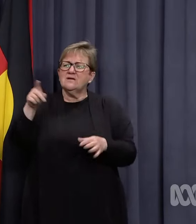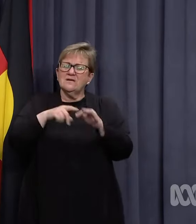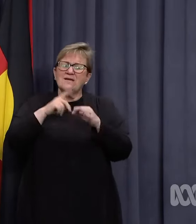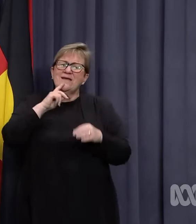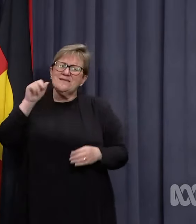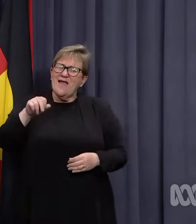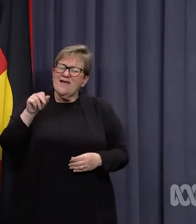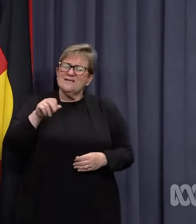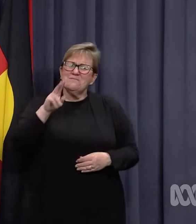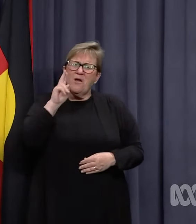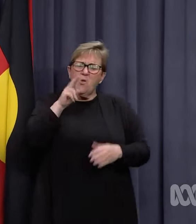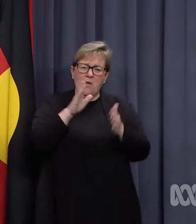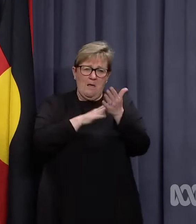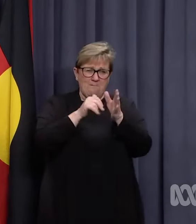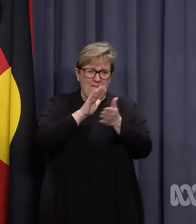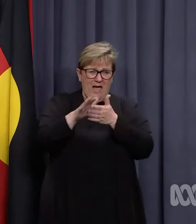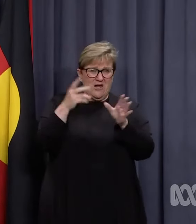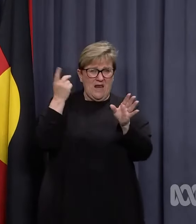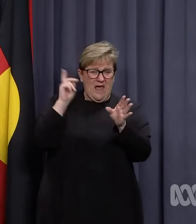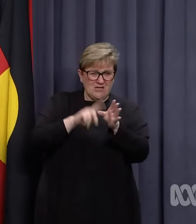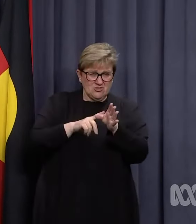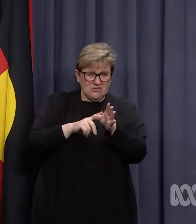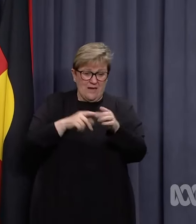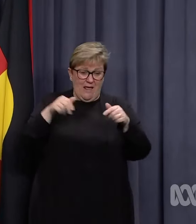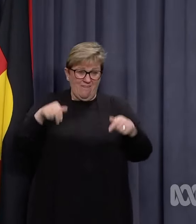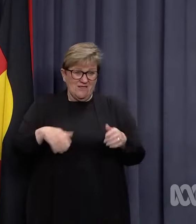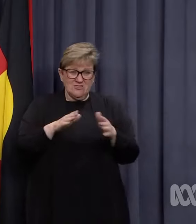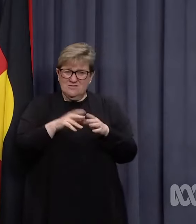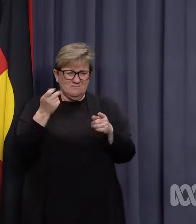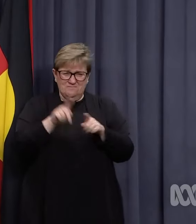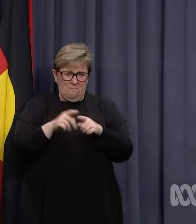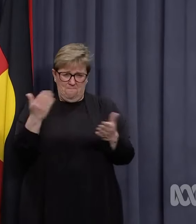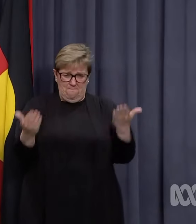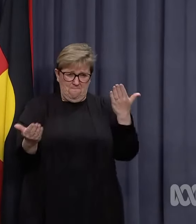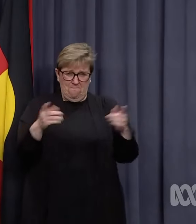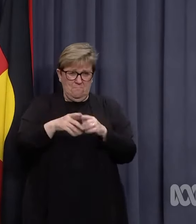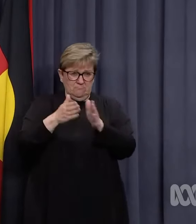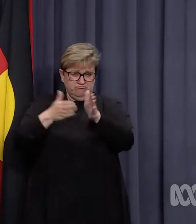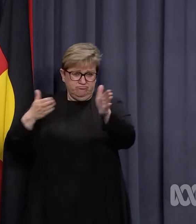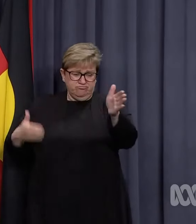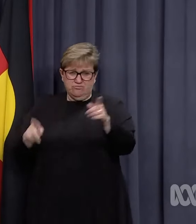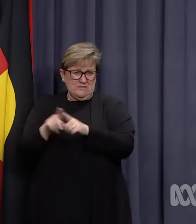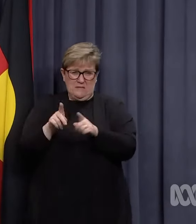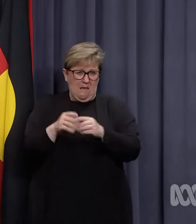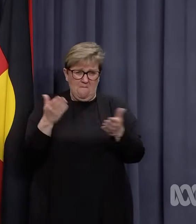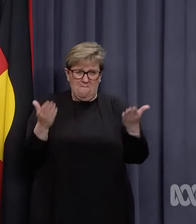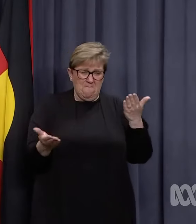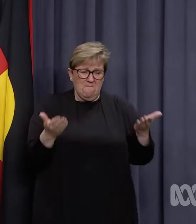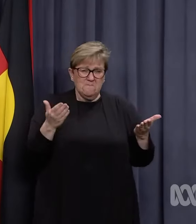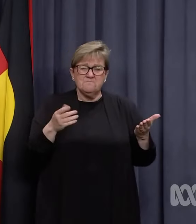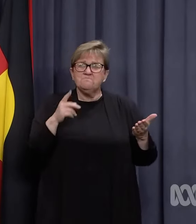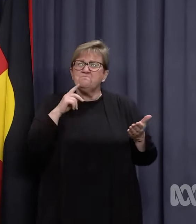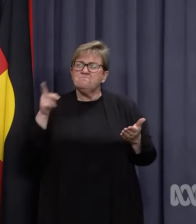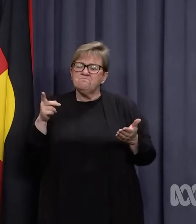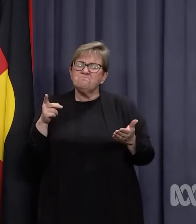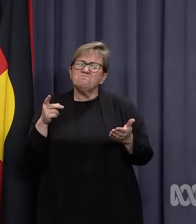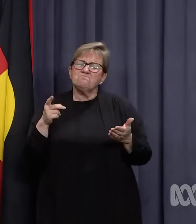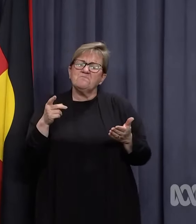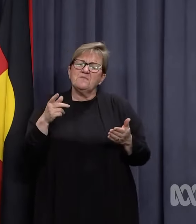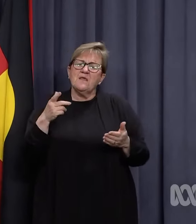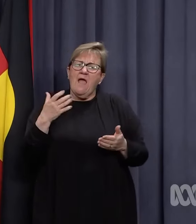period, but looking at March of last year and March of this year, it's almost identical. There's probably a number of factors.